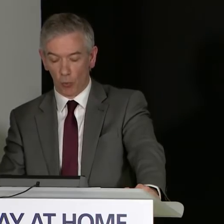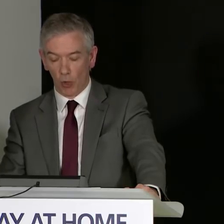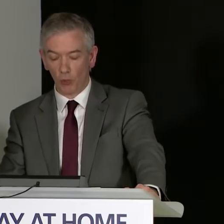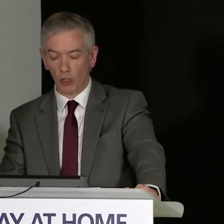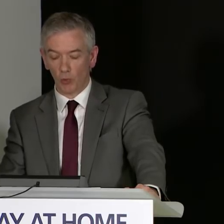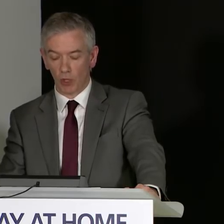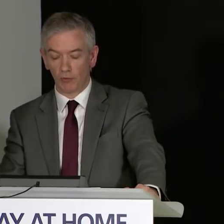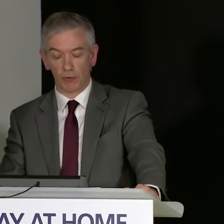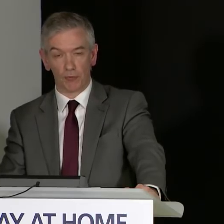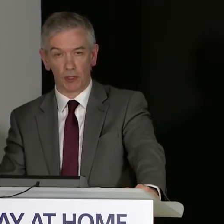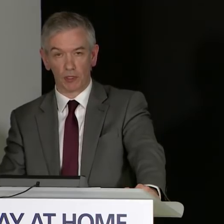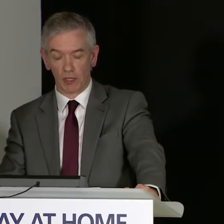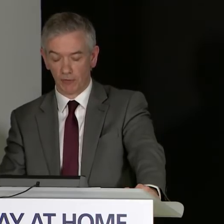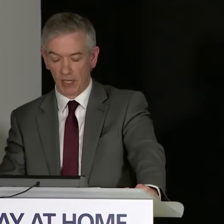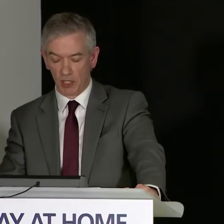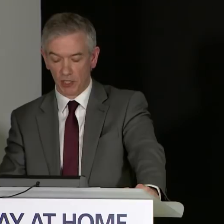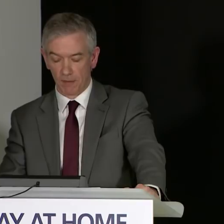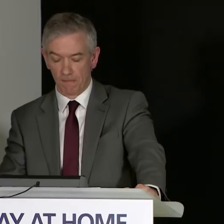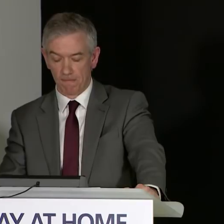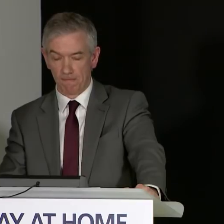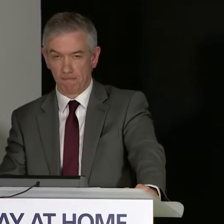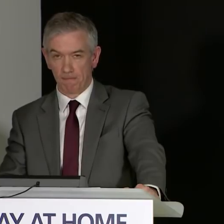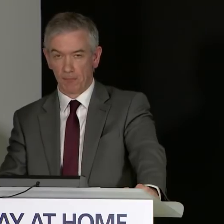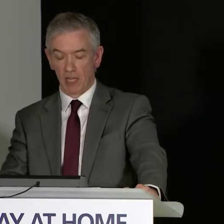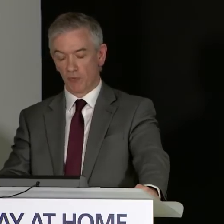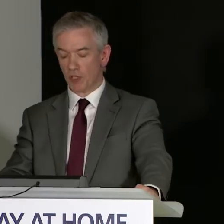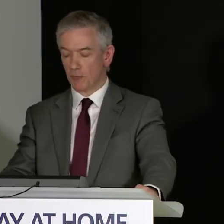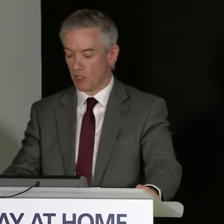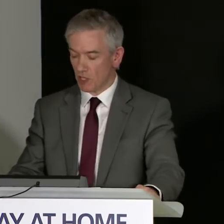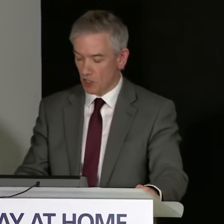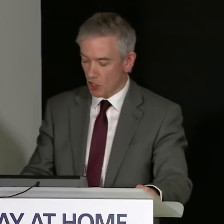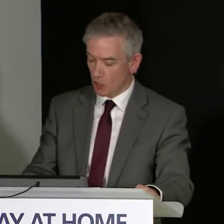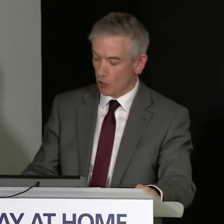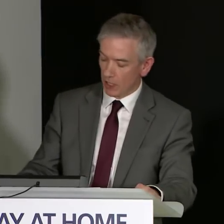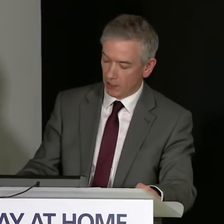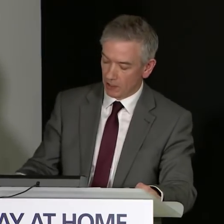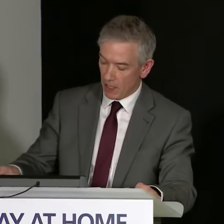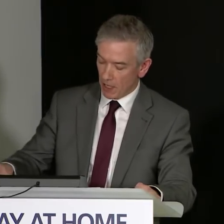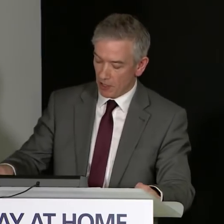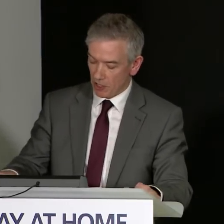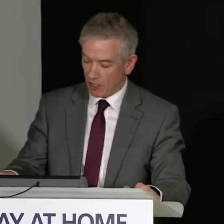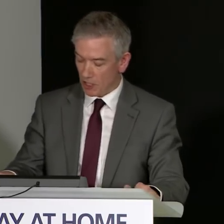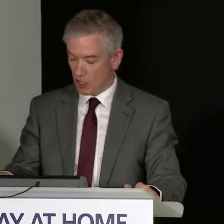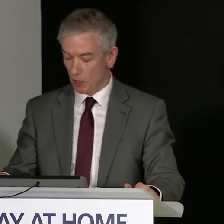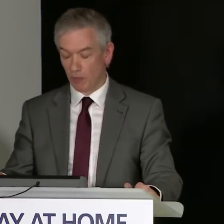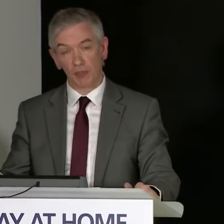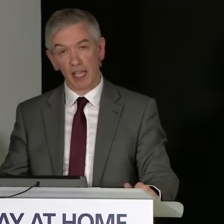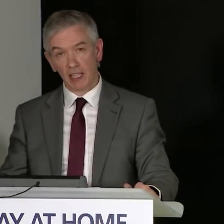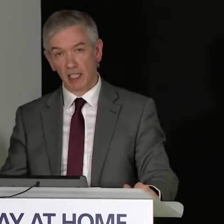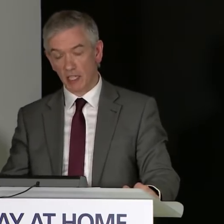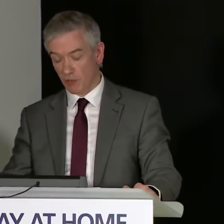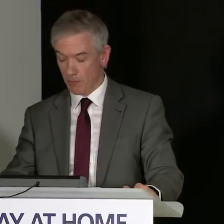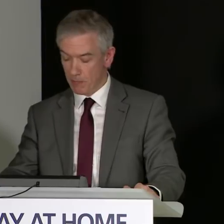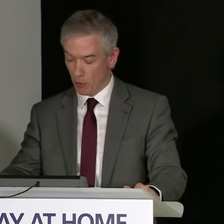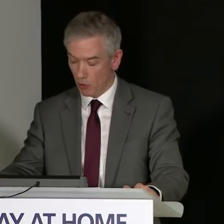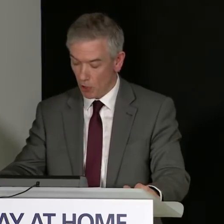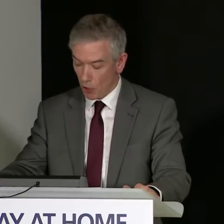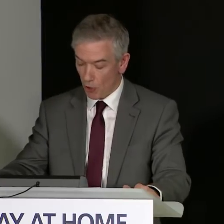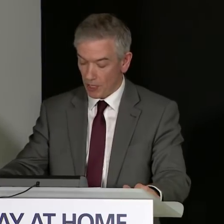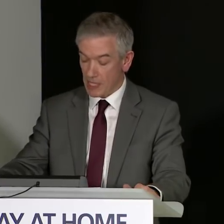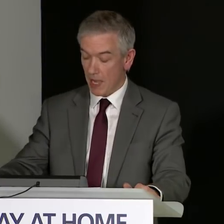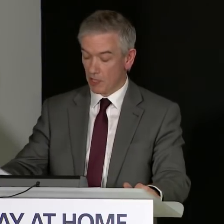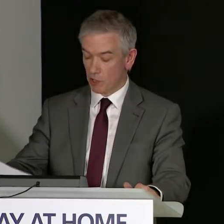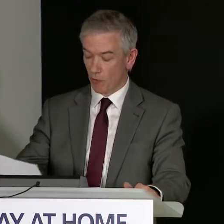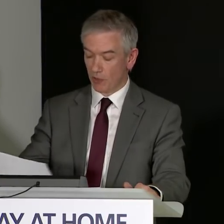on 111 for further advice. As the First Minister has just outlined, there's an increased number of categories of people